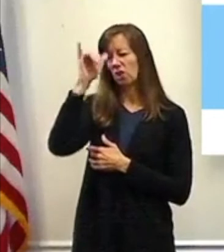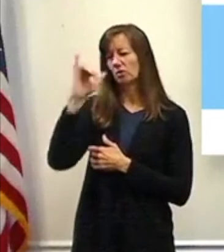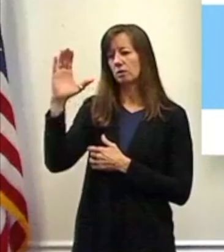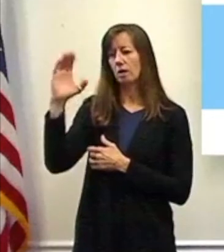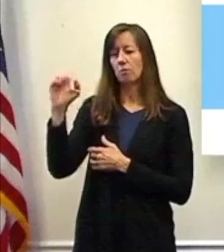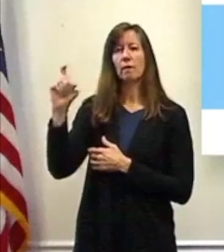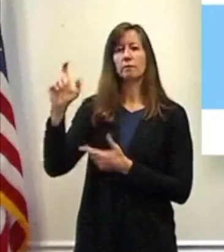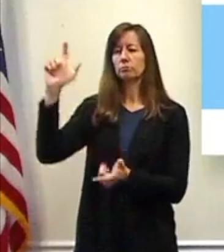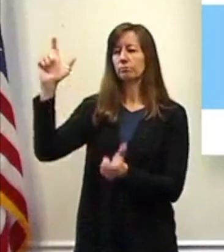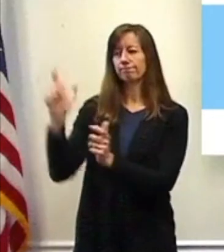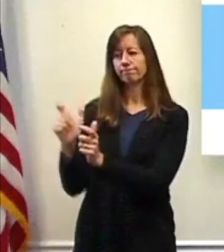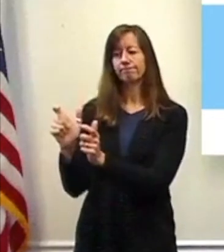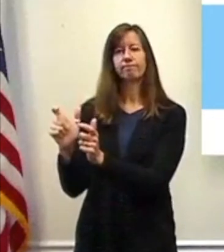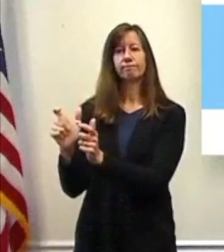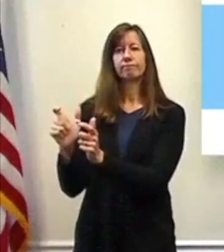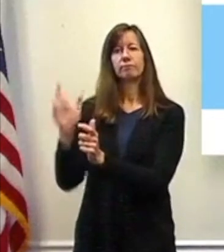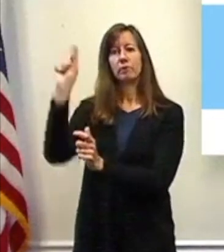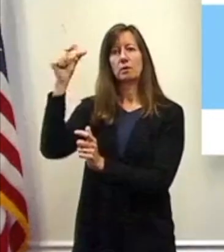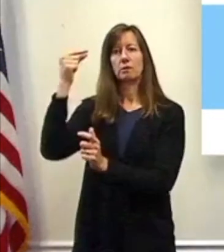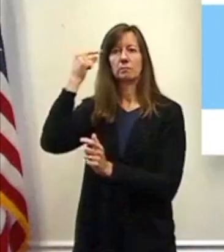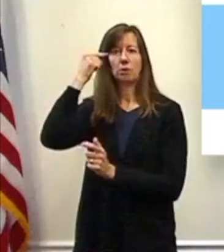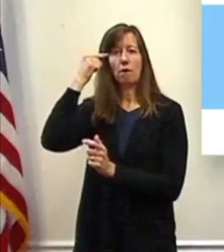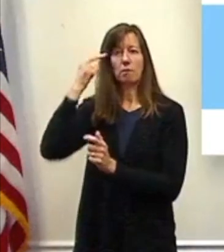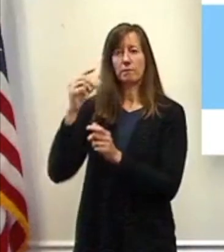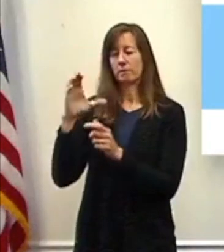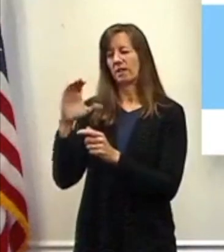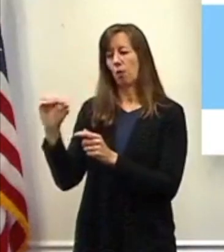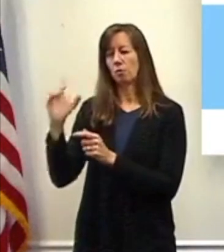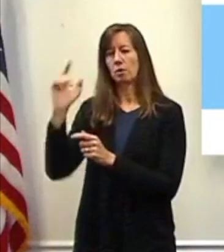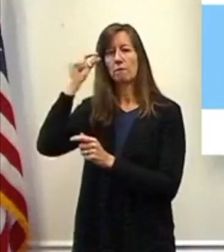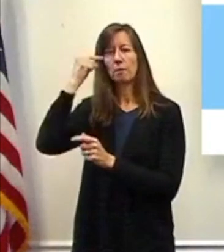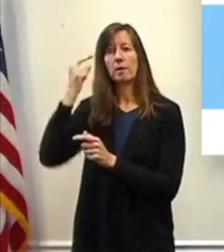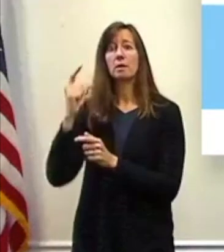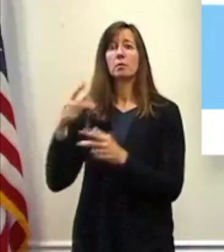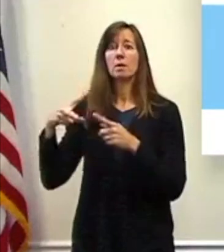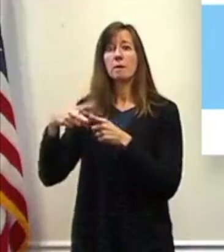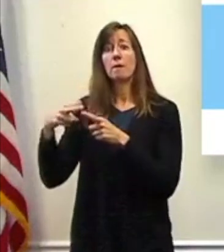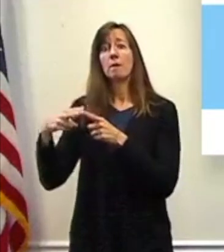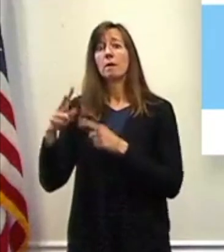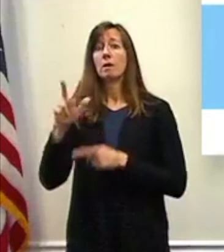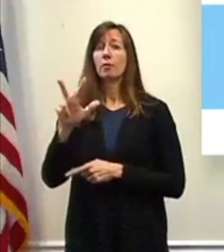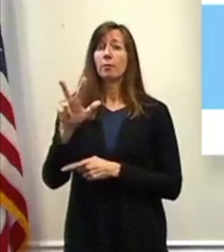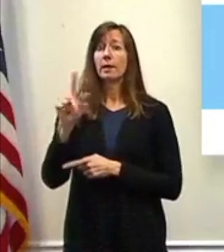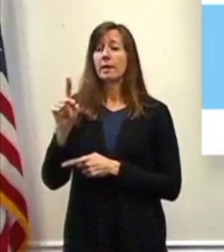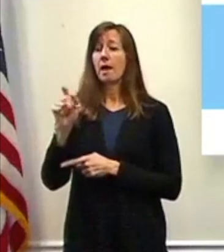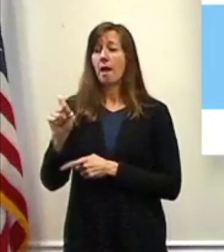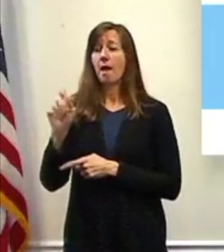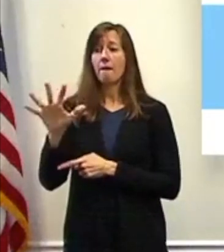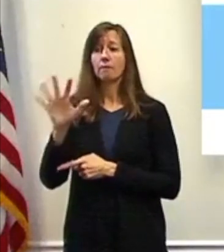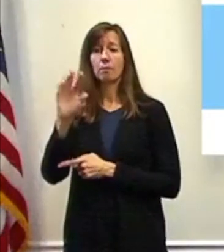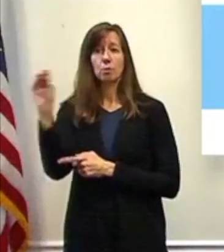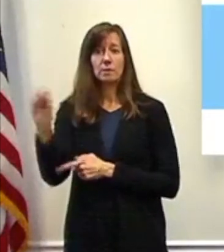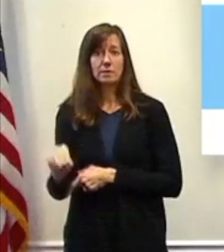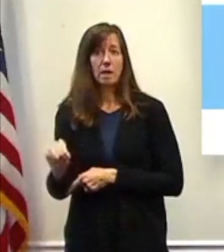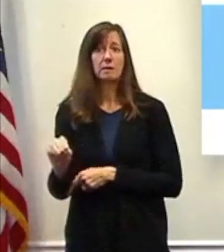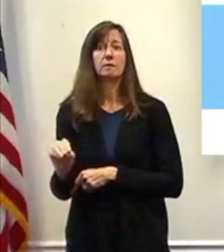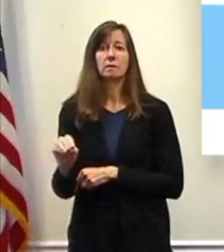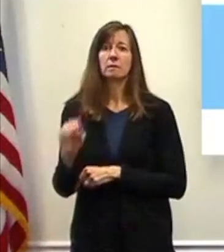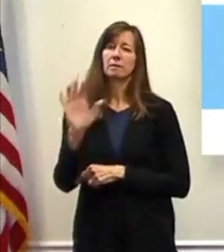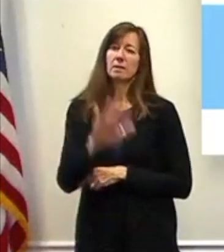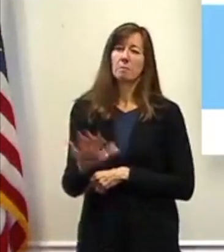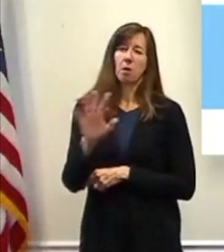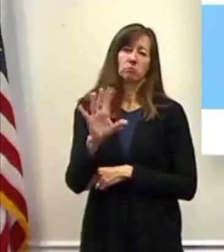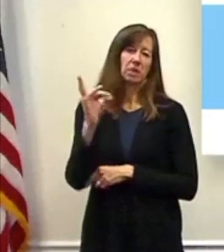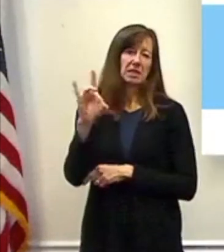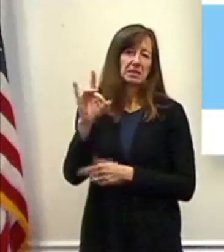the size of county government and cuts spending by some 3.5%, 3.6%. That's about $18 million in